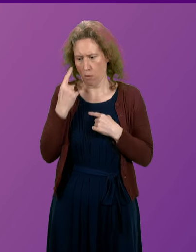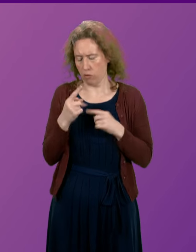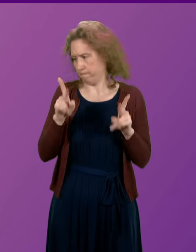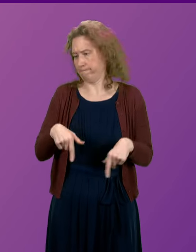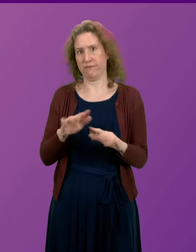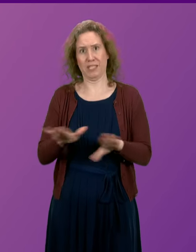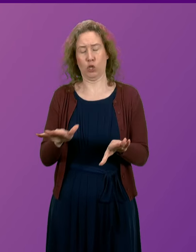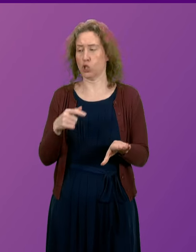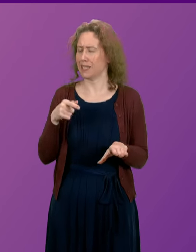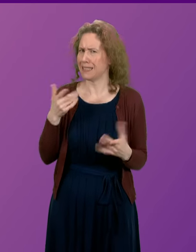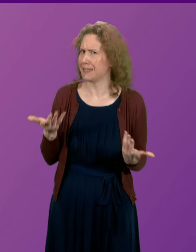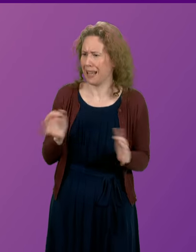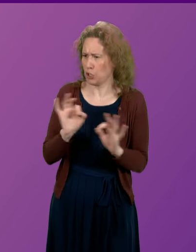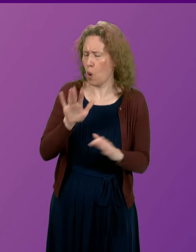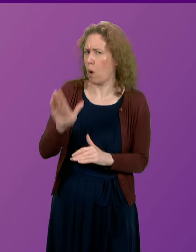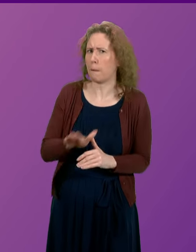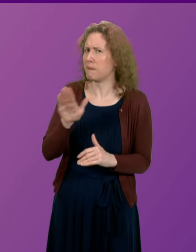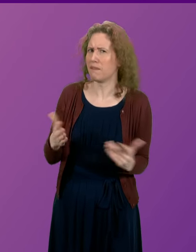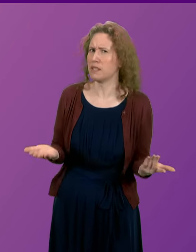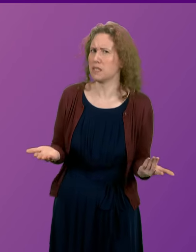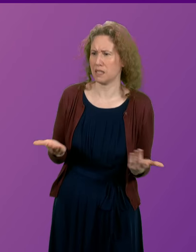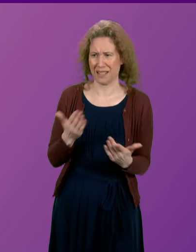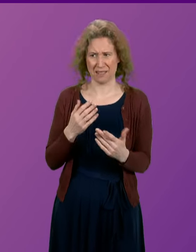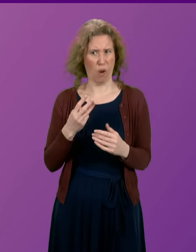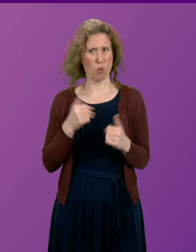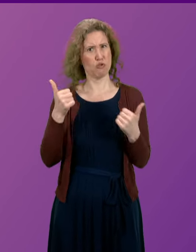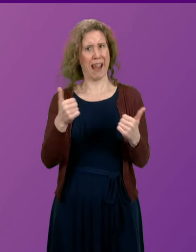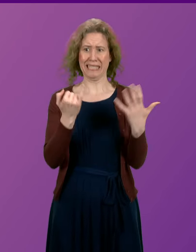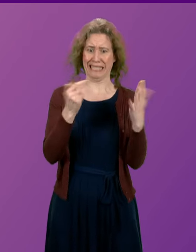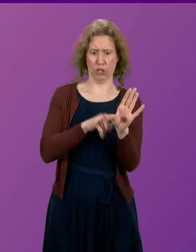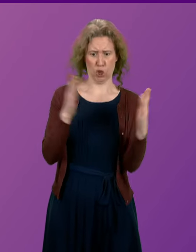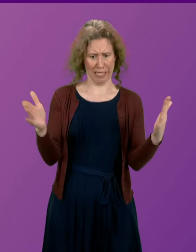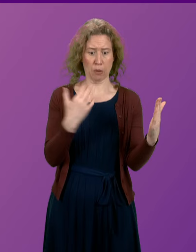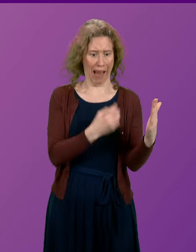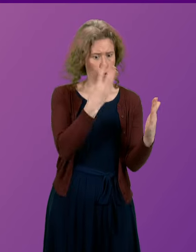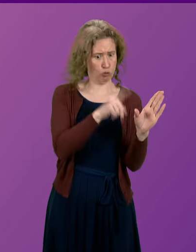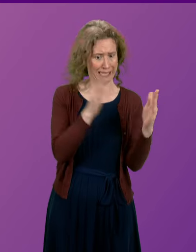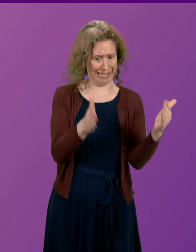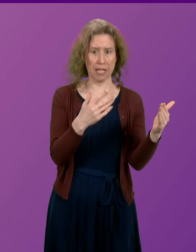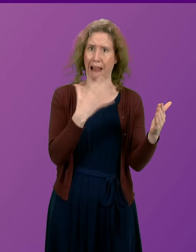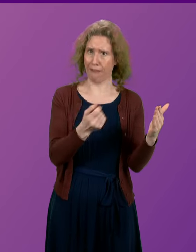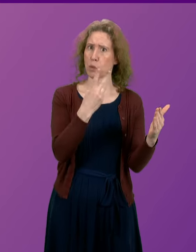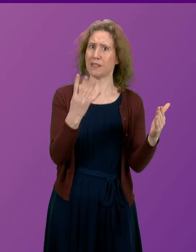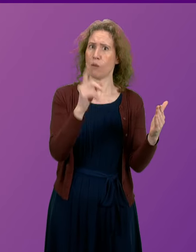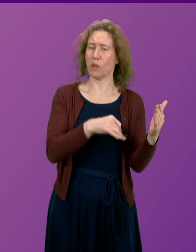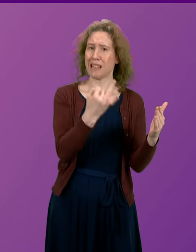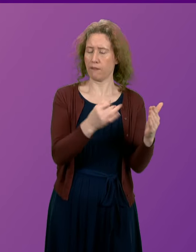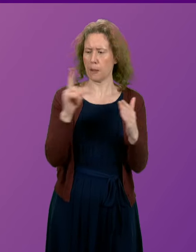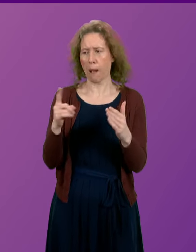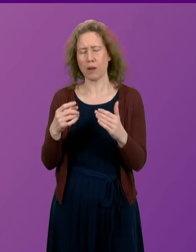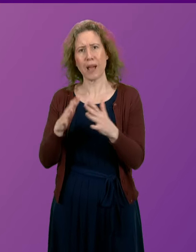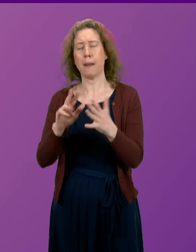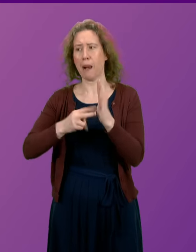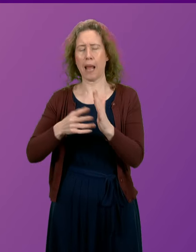She will take absolutely zero comfort from the fact that in three of the last six years there was 24-7 care. Because when there was a major event in Sky,